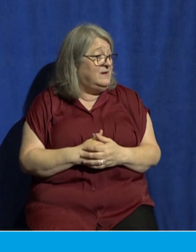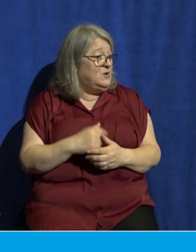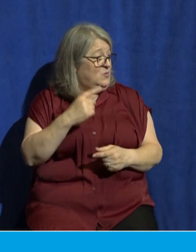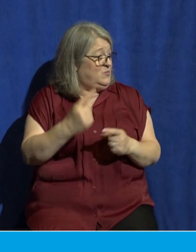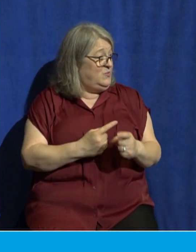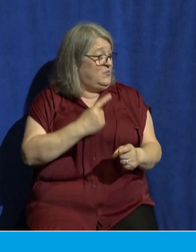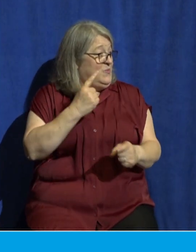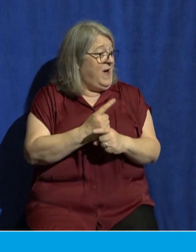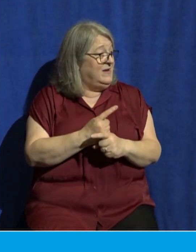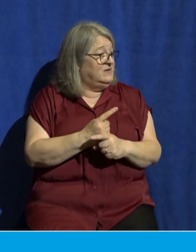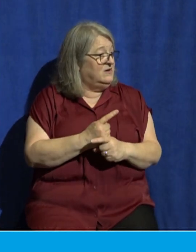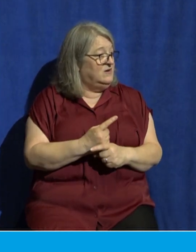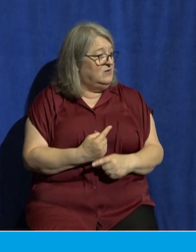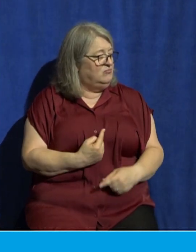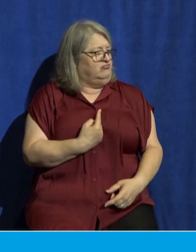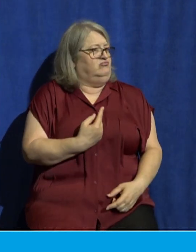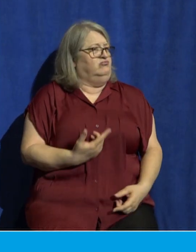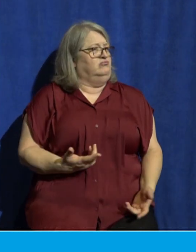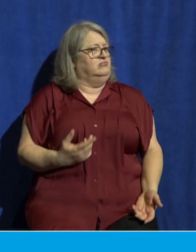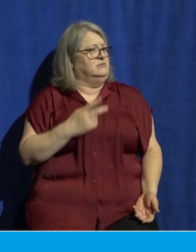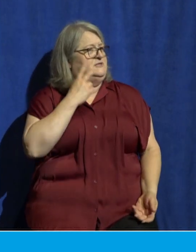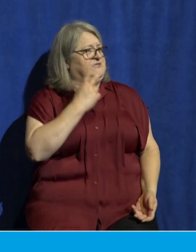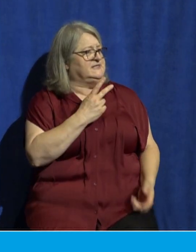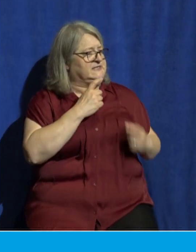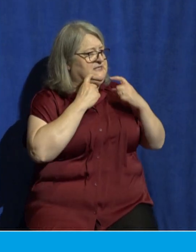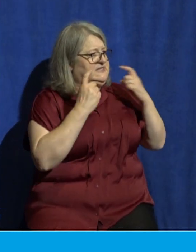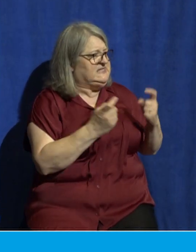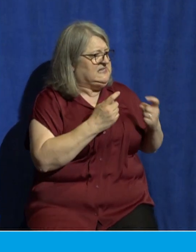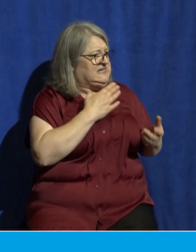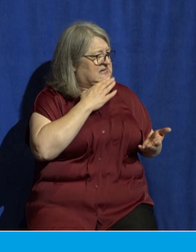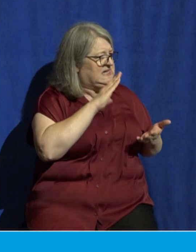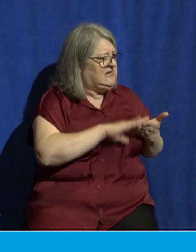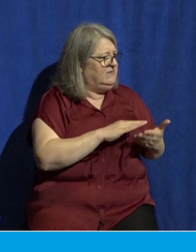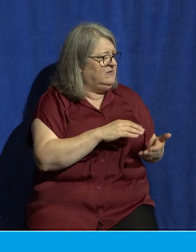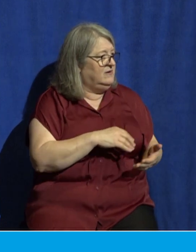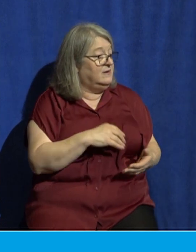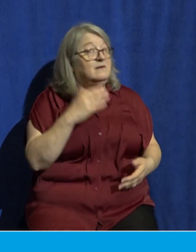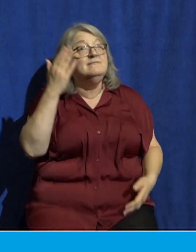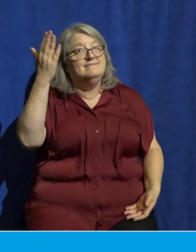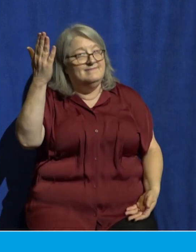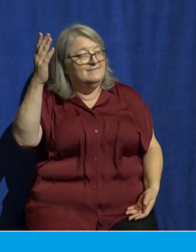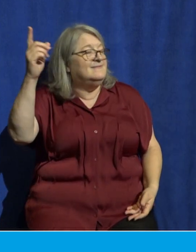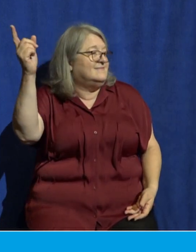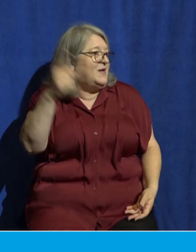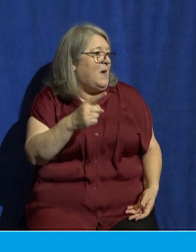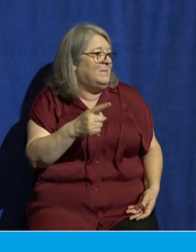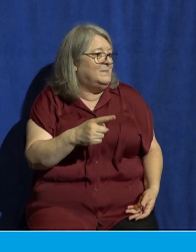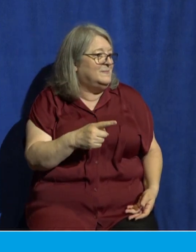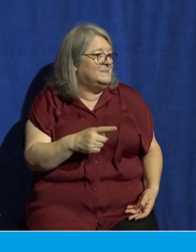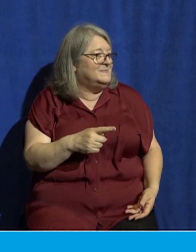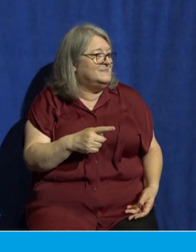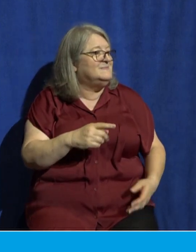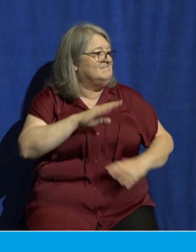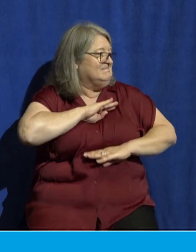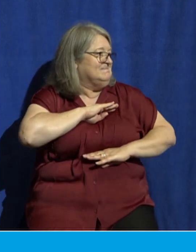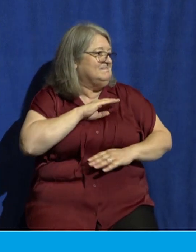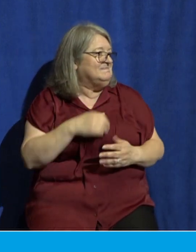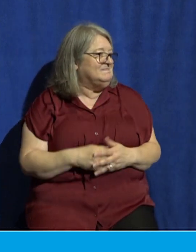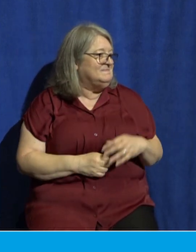feel when we see sin and evil and injustice he will come as the perfect fulfillment of that flicker of indignation that we